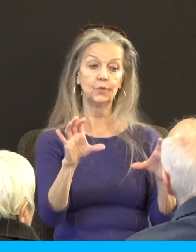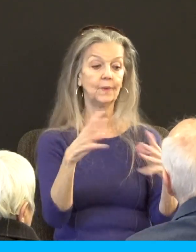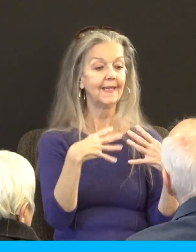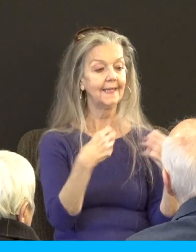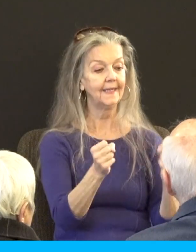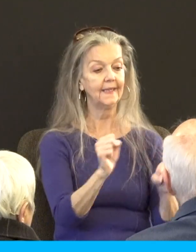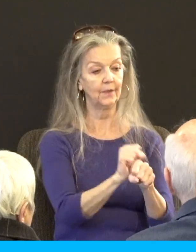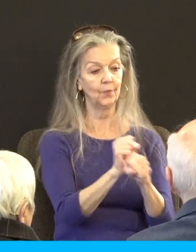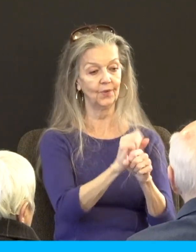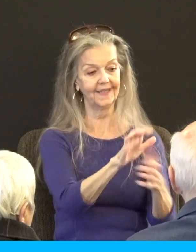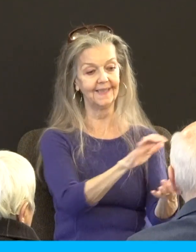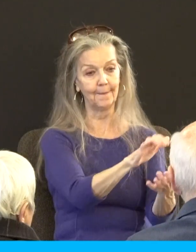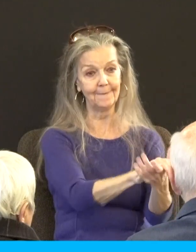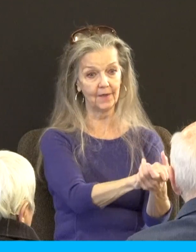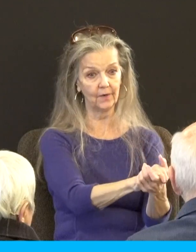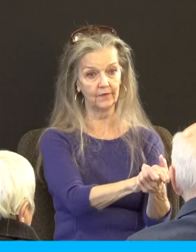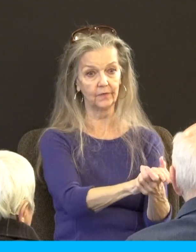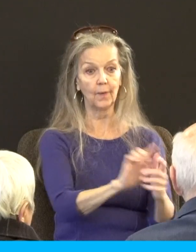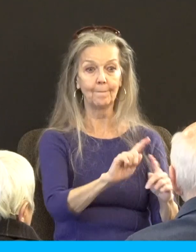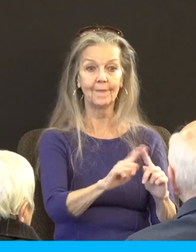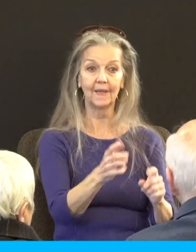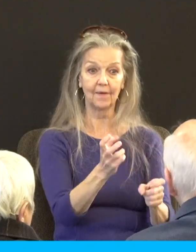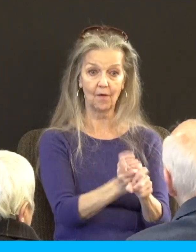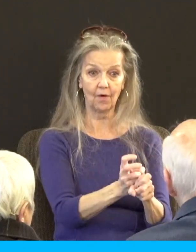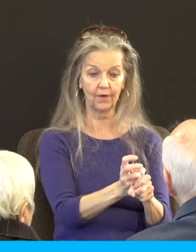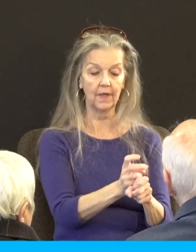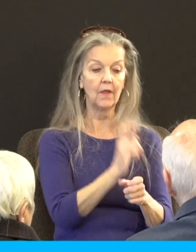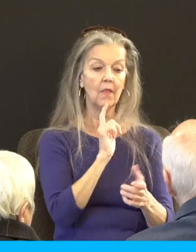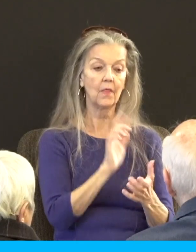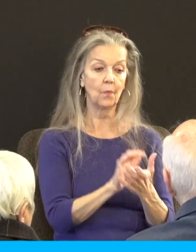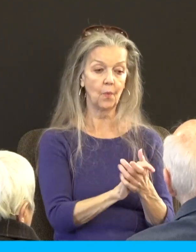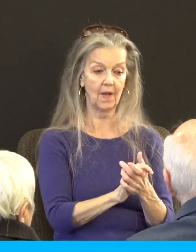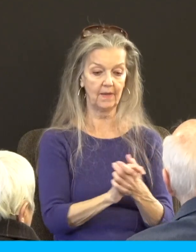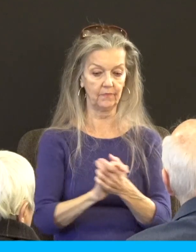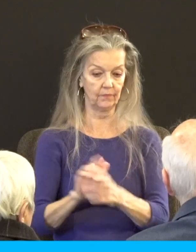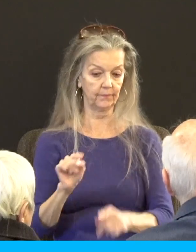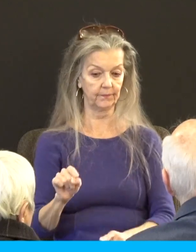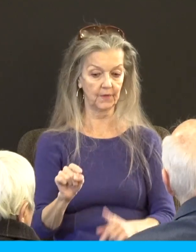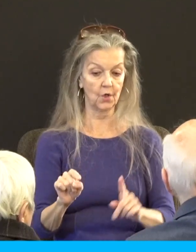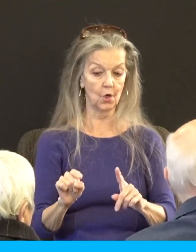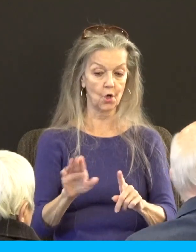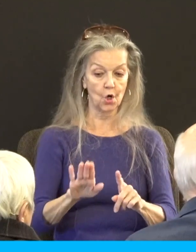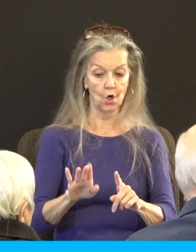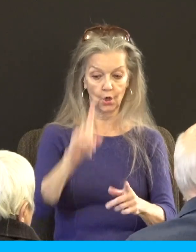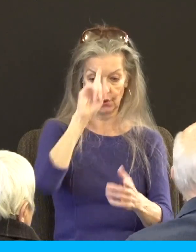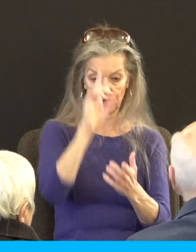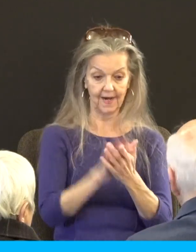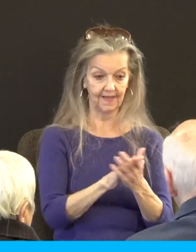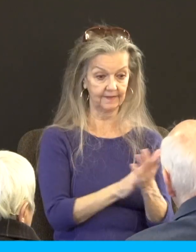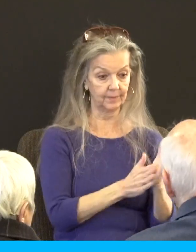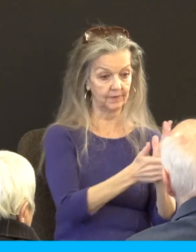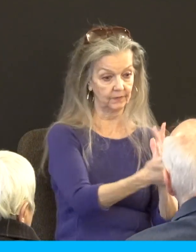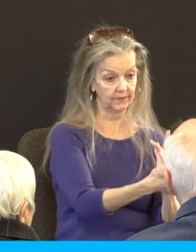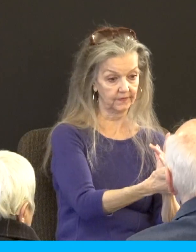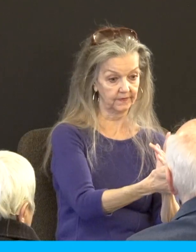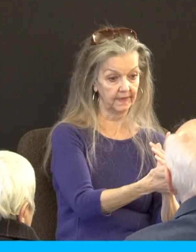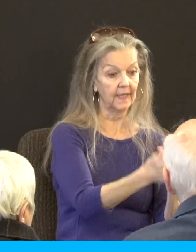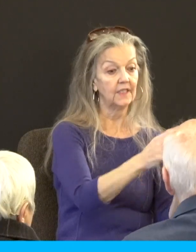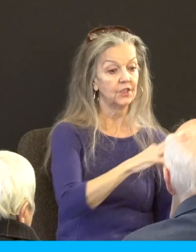but here's the hard part so the wife whose husband steps out he gets repentant he comes back she forgives him